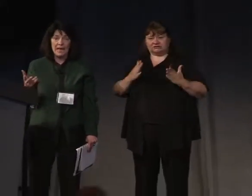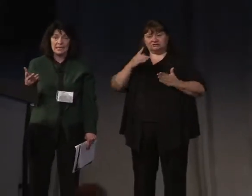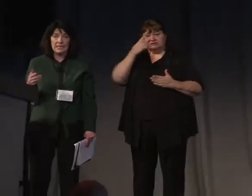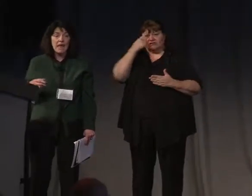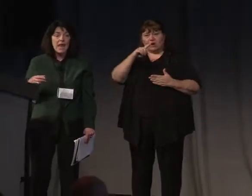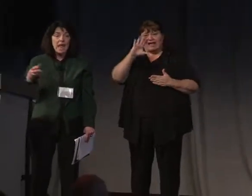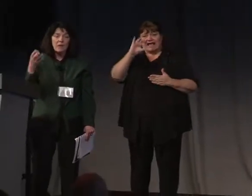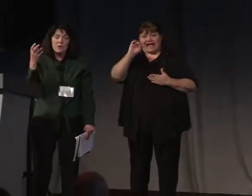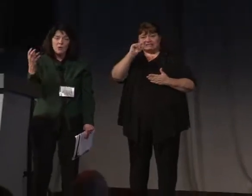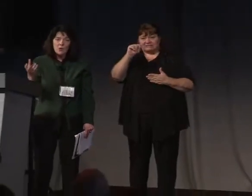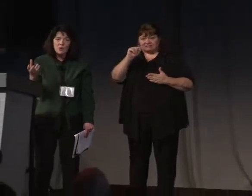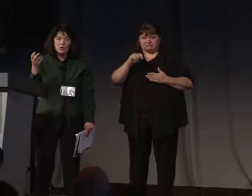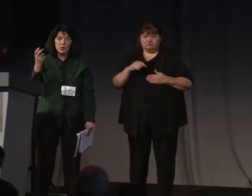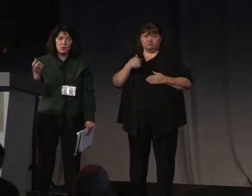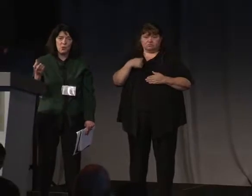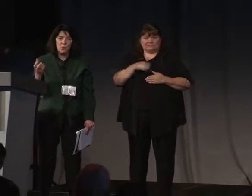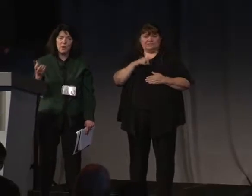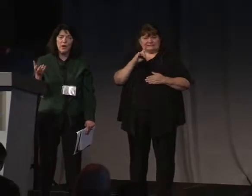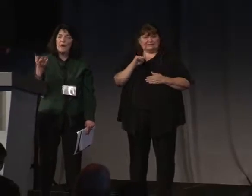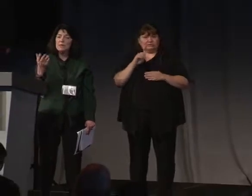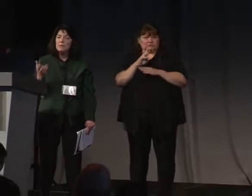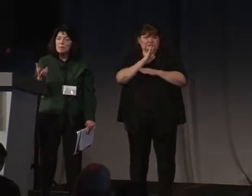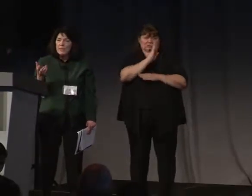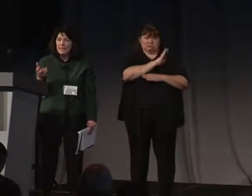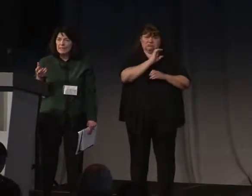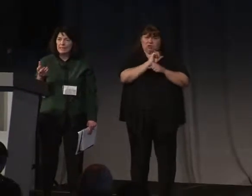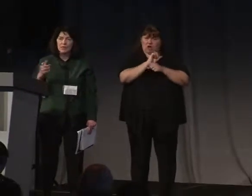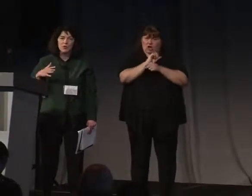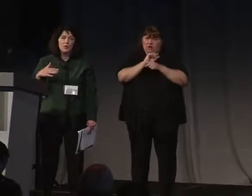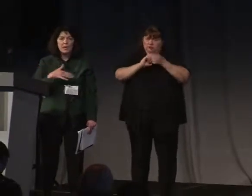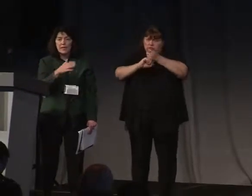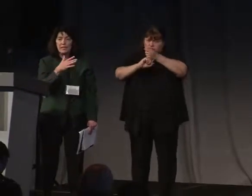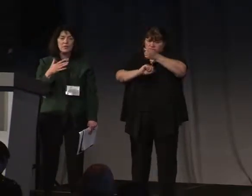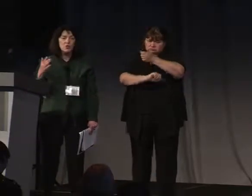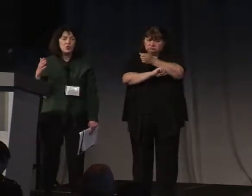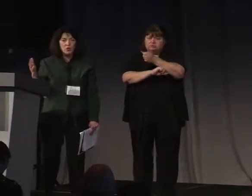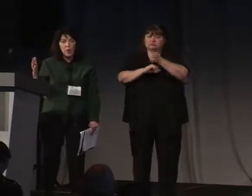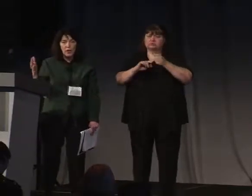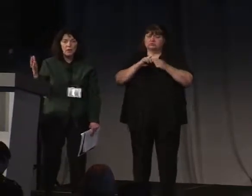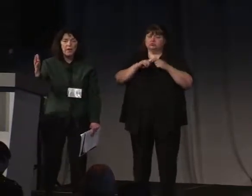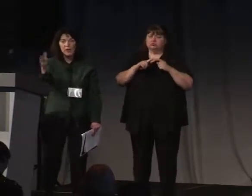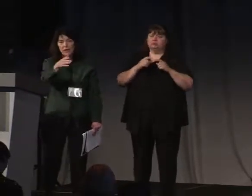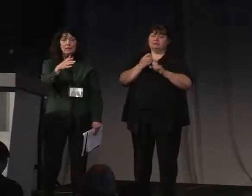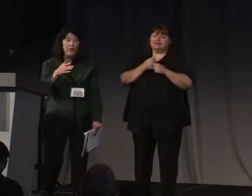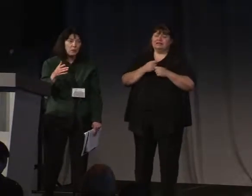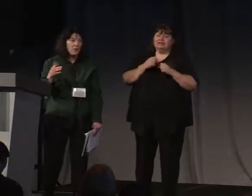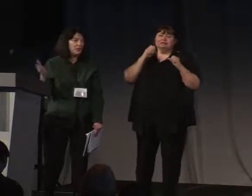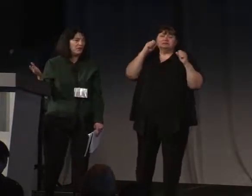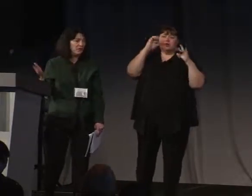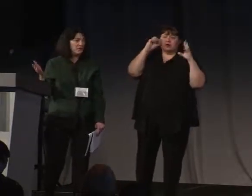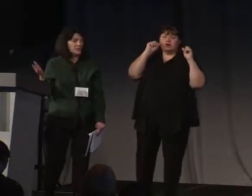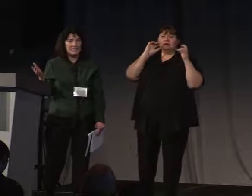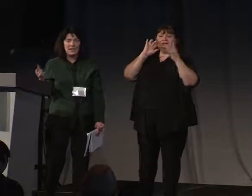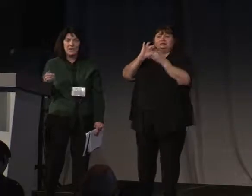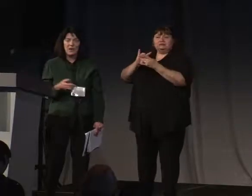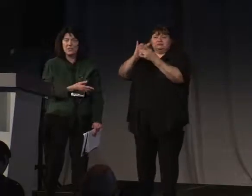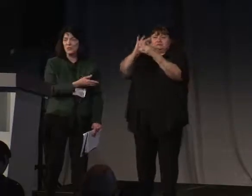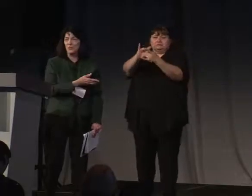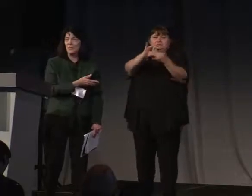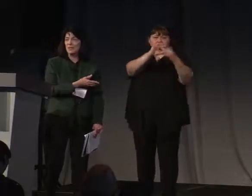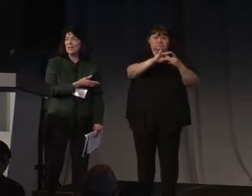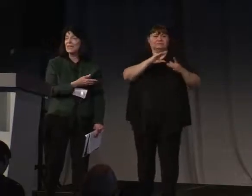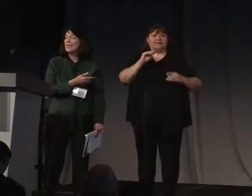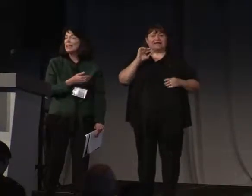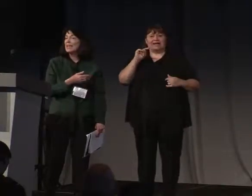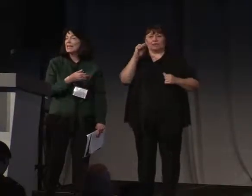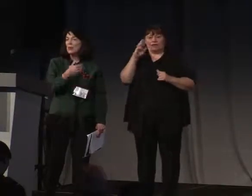CAST. And we used this work as a basis to create this extraordinary network, if I may say, or I said